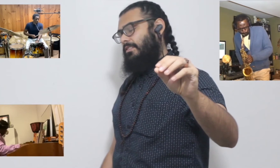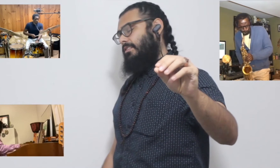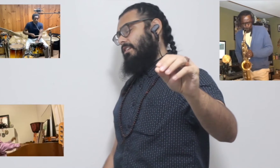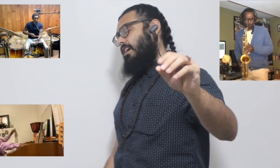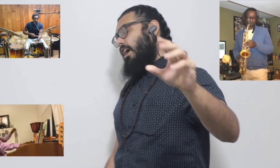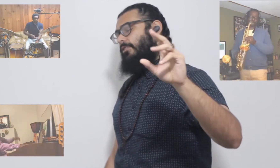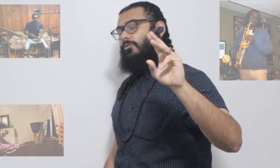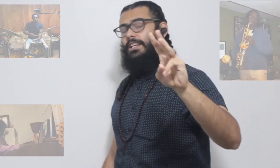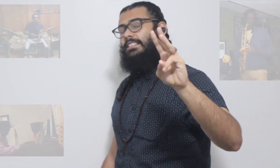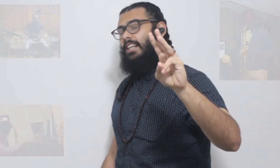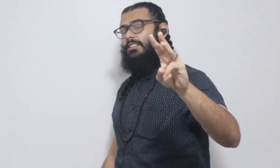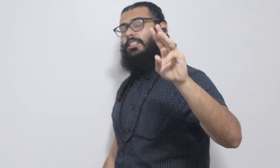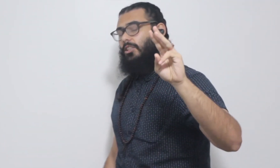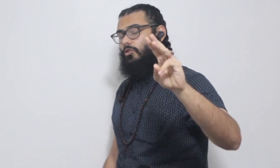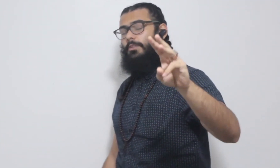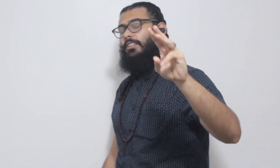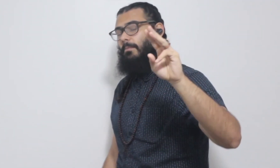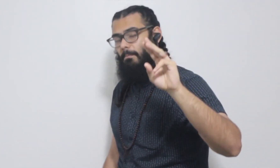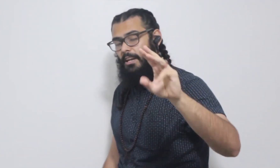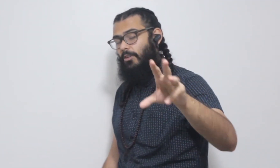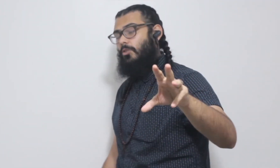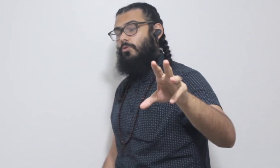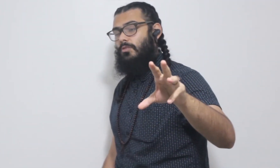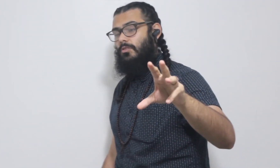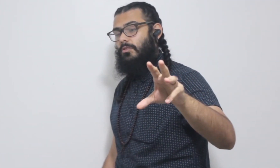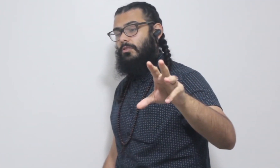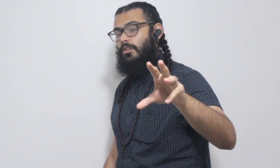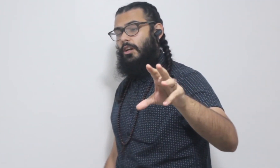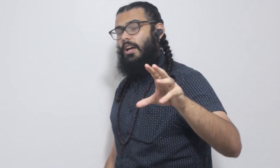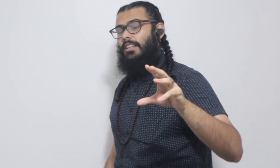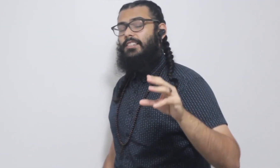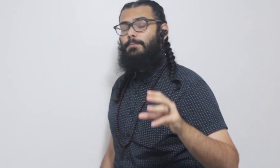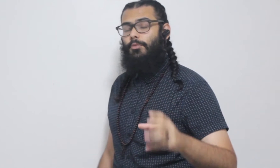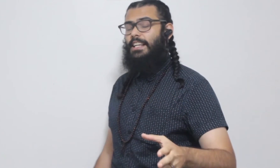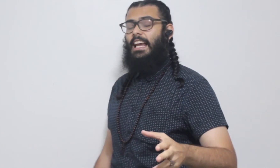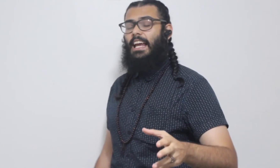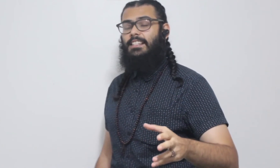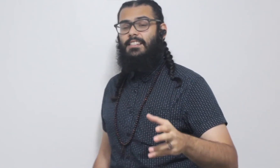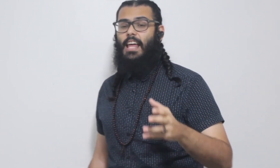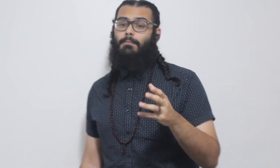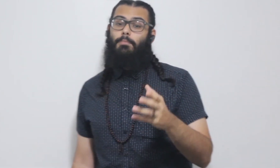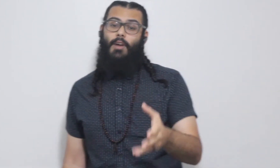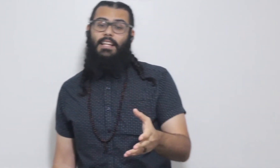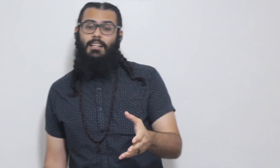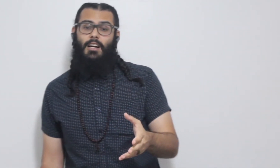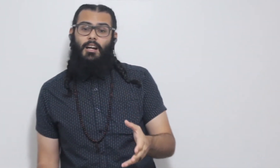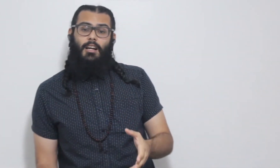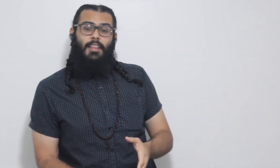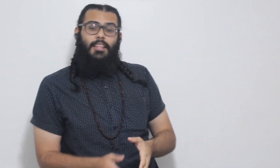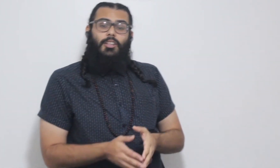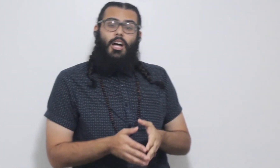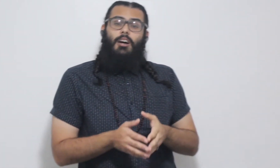Of three dollar aluminum miracles These spray cans These bread